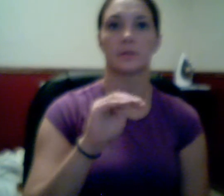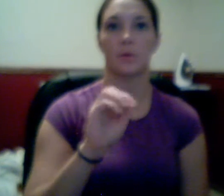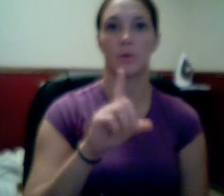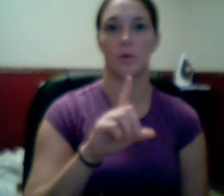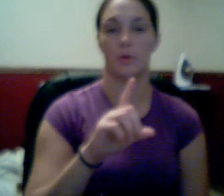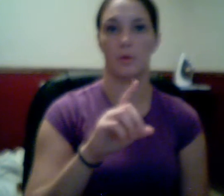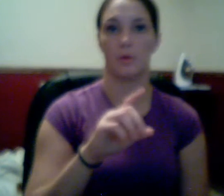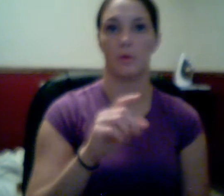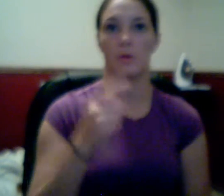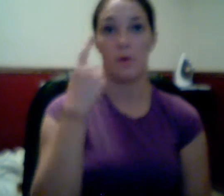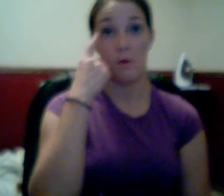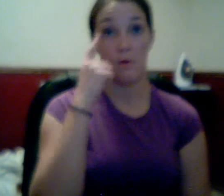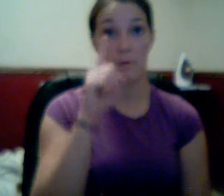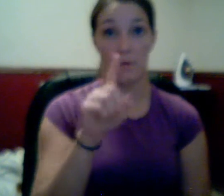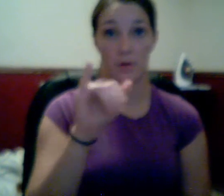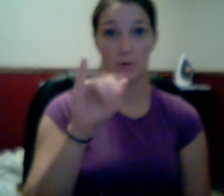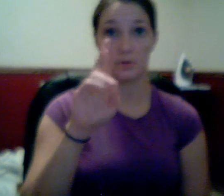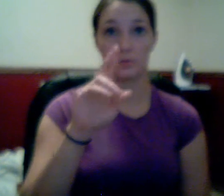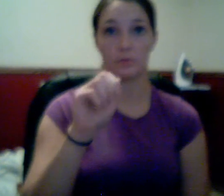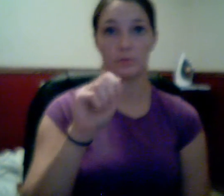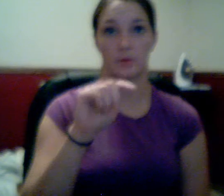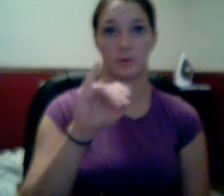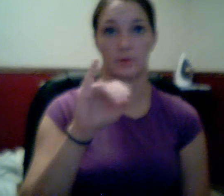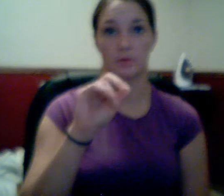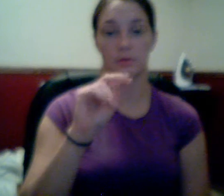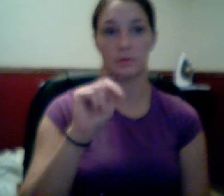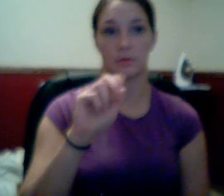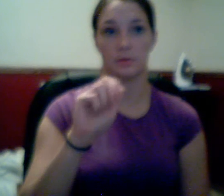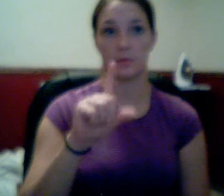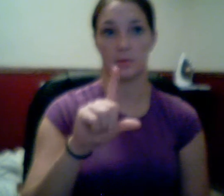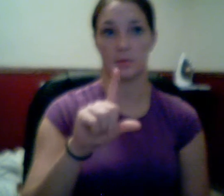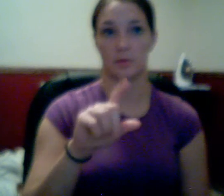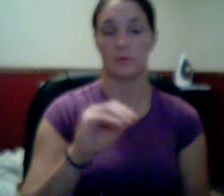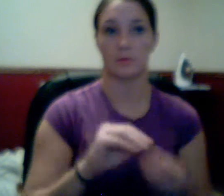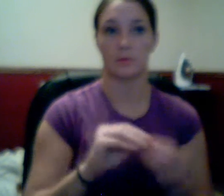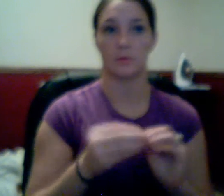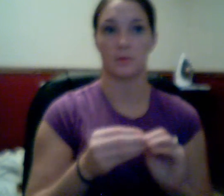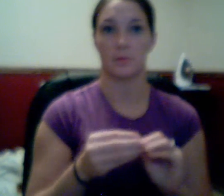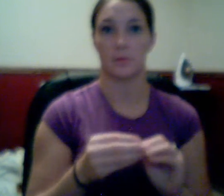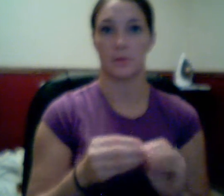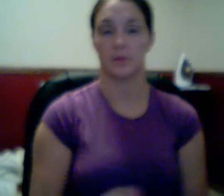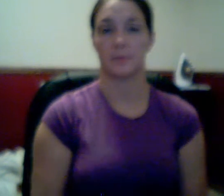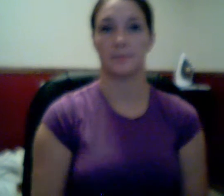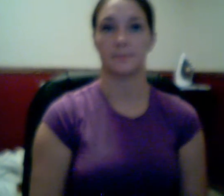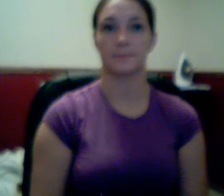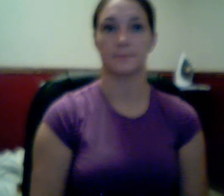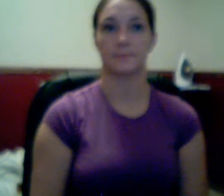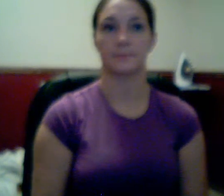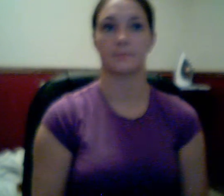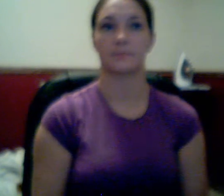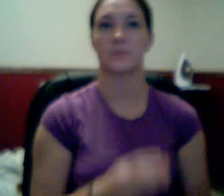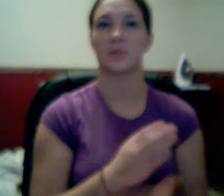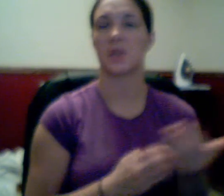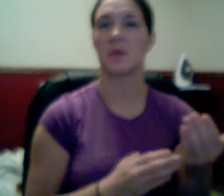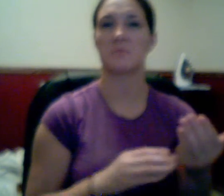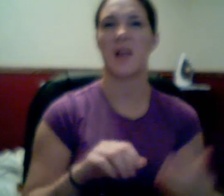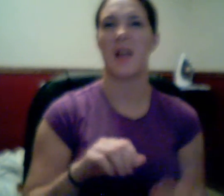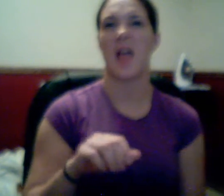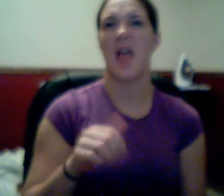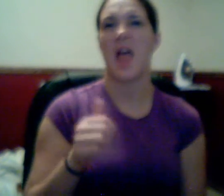Other books don't use the j. They just say, well, it's just something that's not a rational number. The opposite is